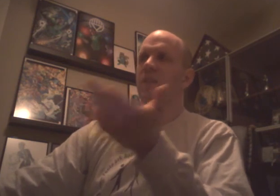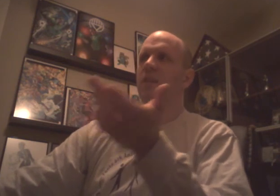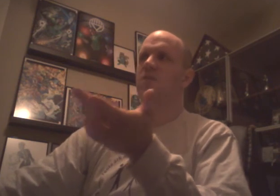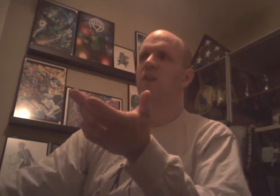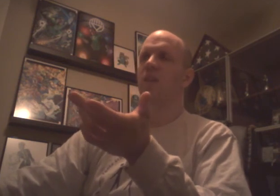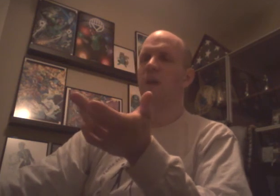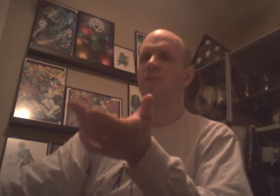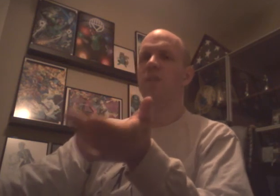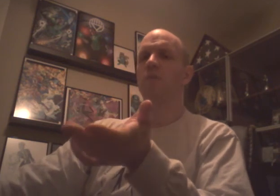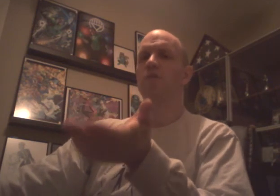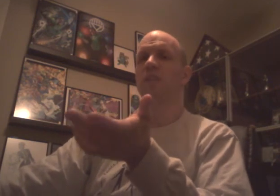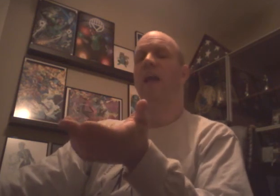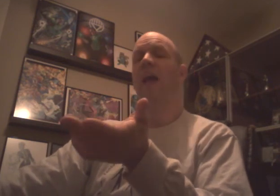You can tell they're heavily pushing that.